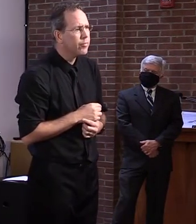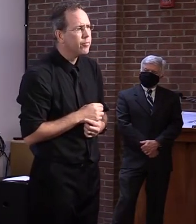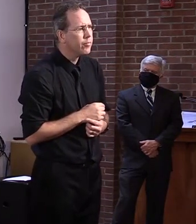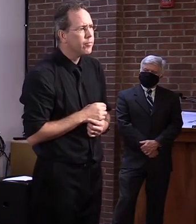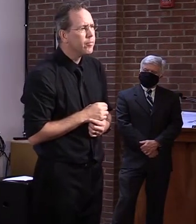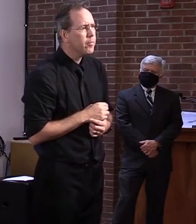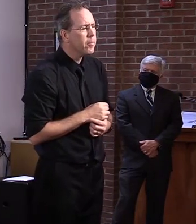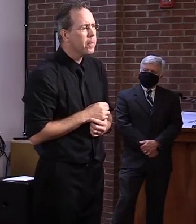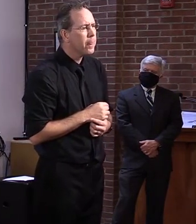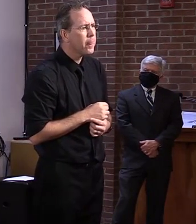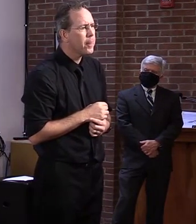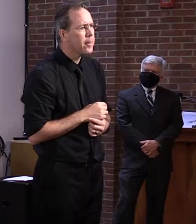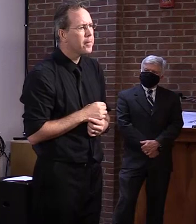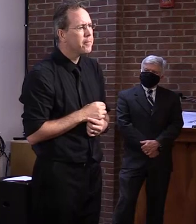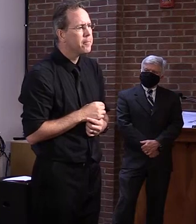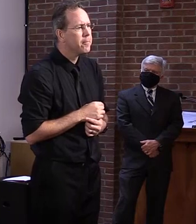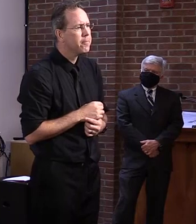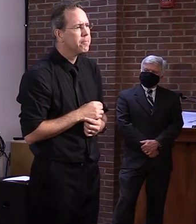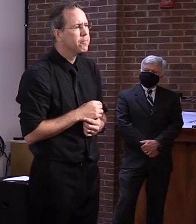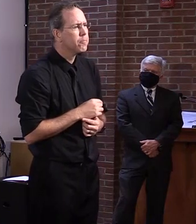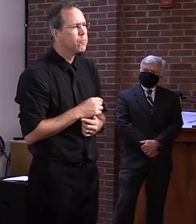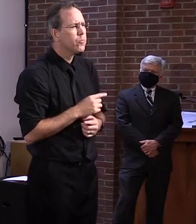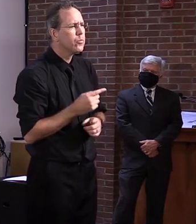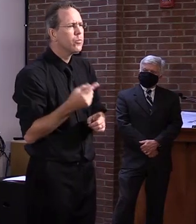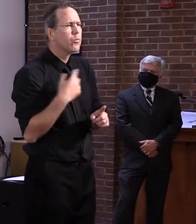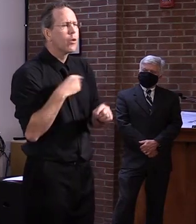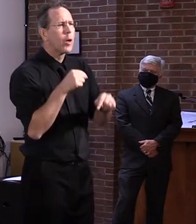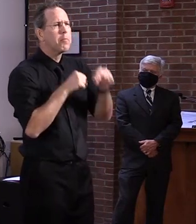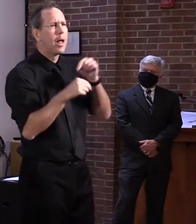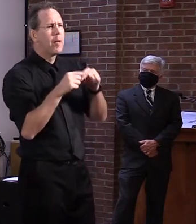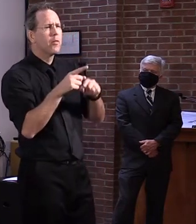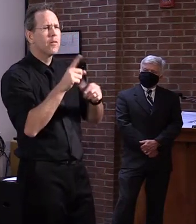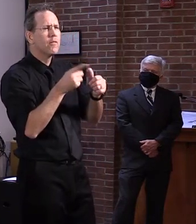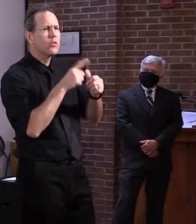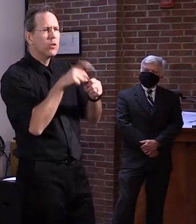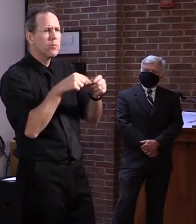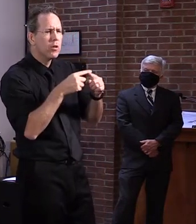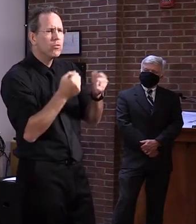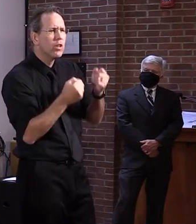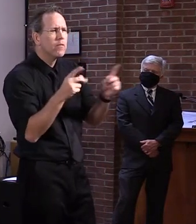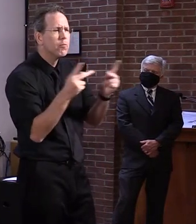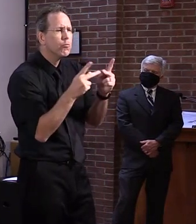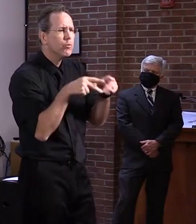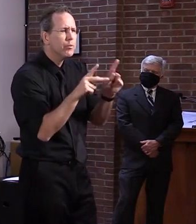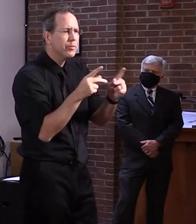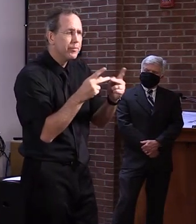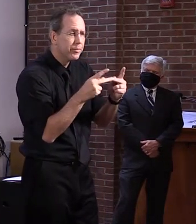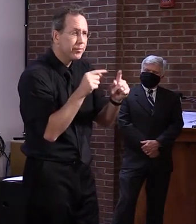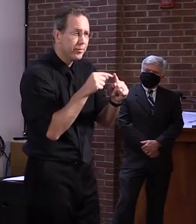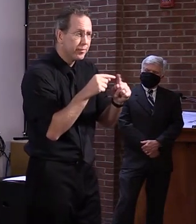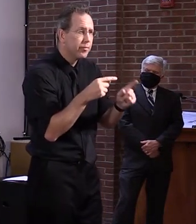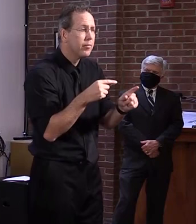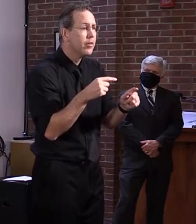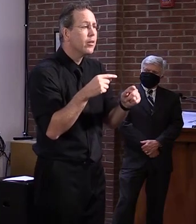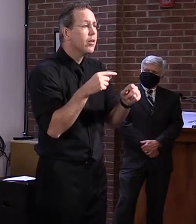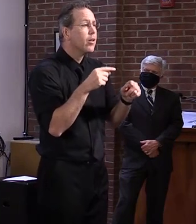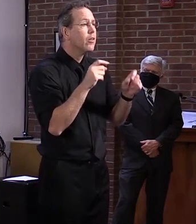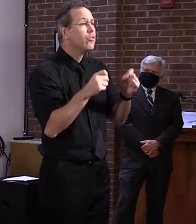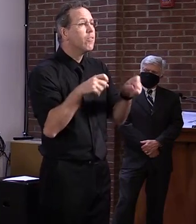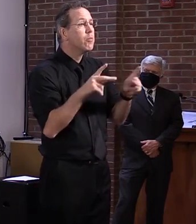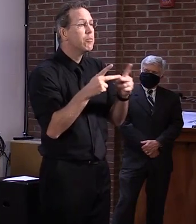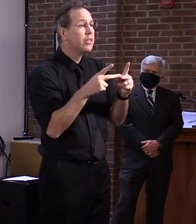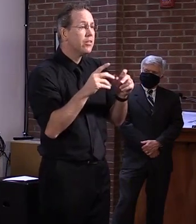minute, uh, Greg, uh, we don't know whether we're going to be doing this on an ongoing basis after this is over. And we're going to learn